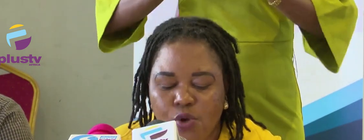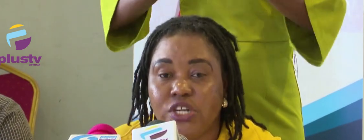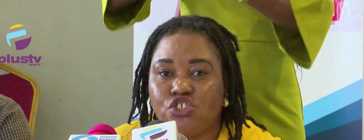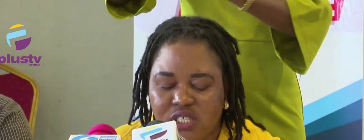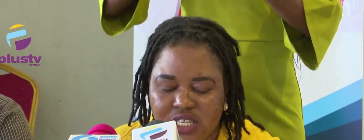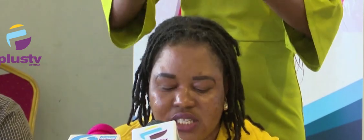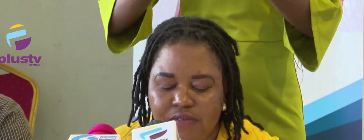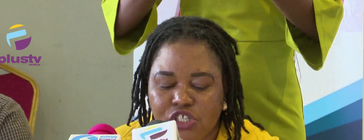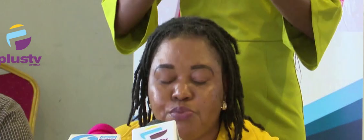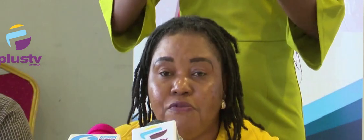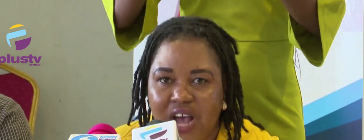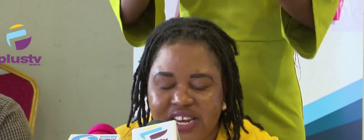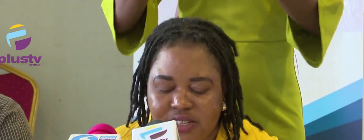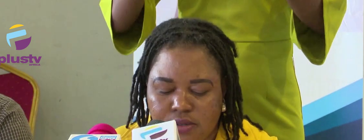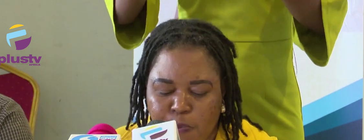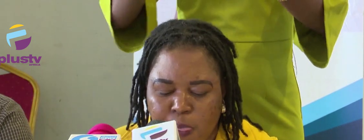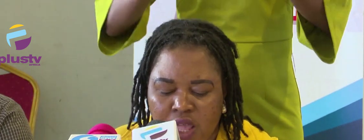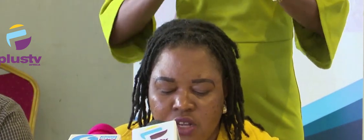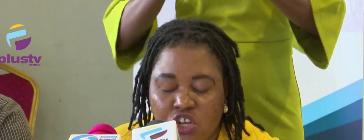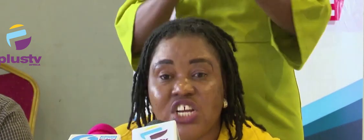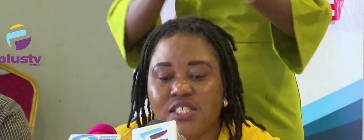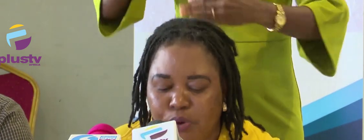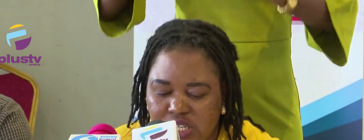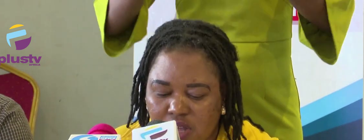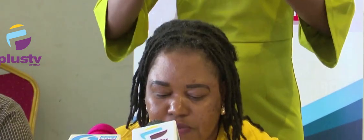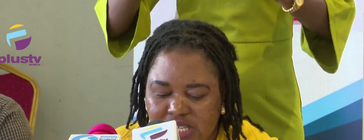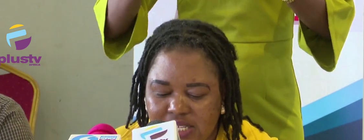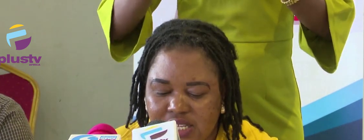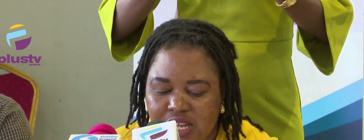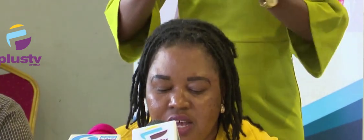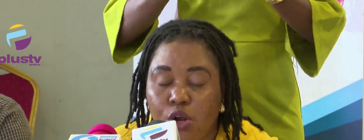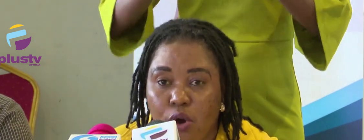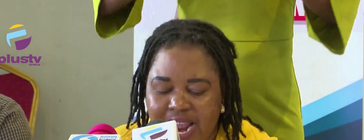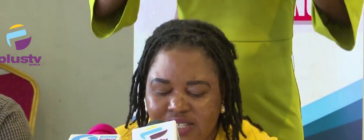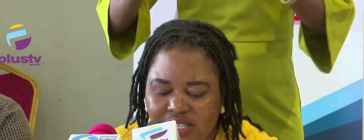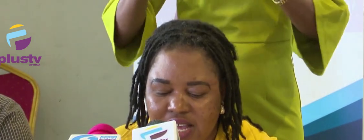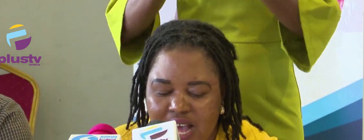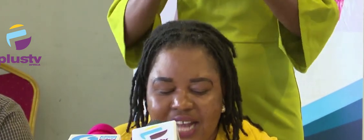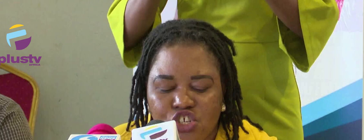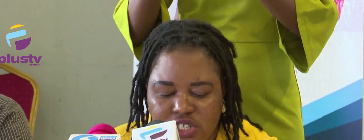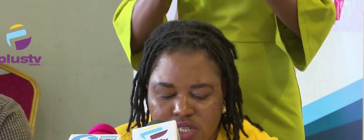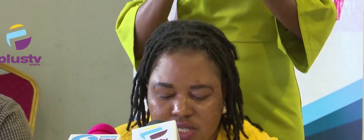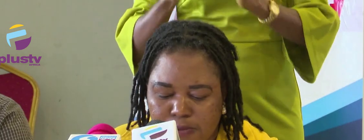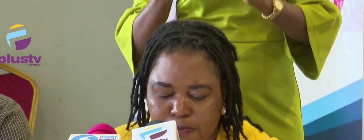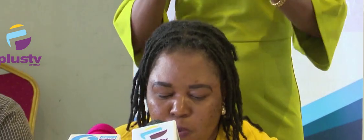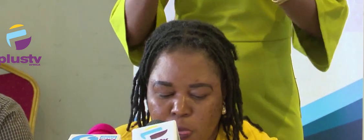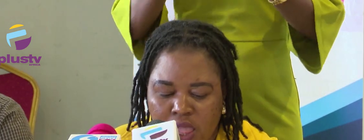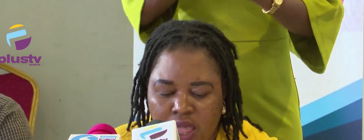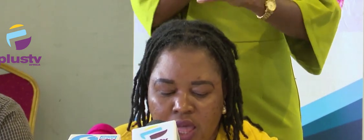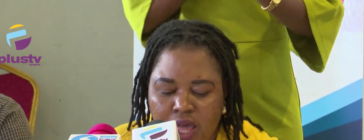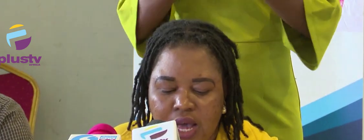interacting with justice service providers, such as police officers, lawyers, and judges.